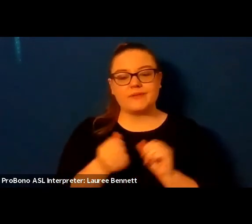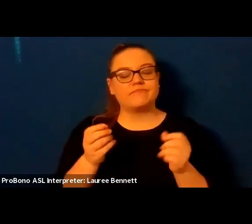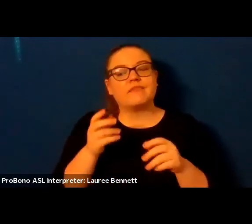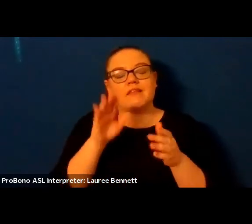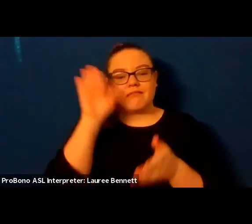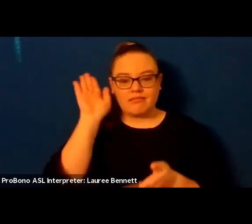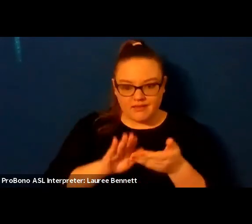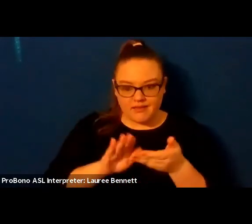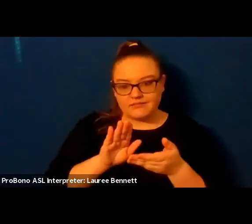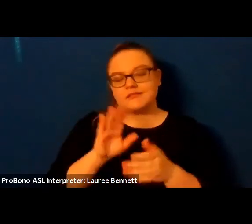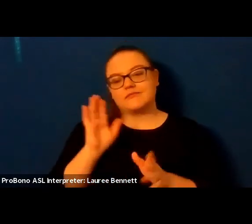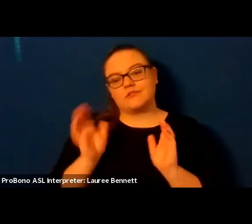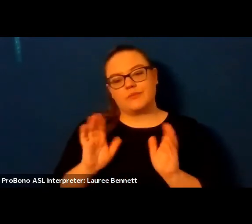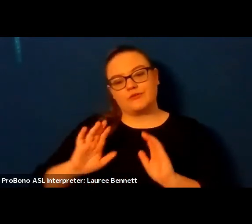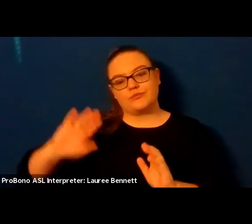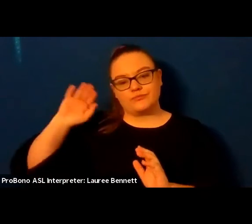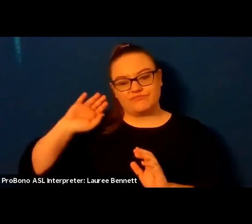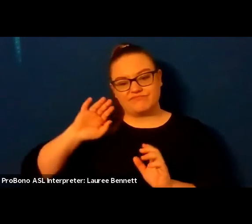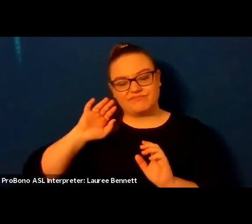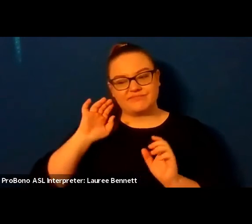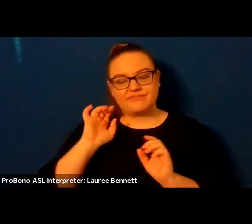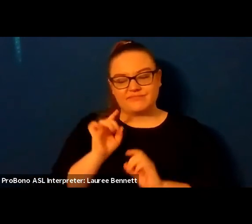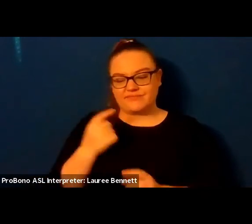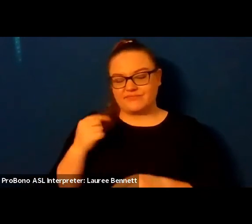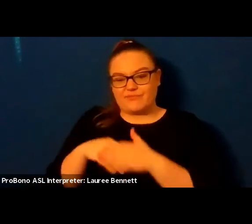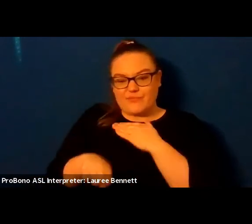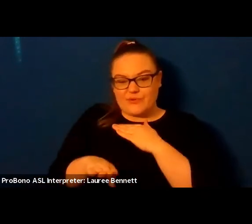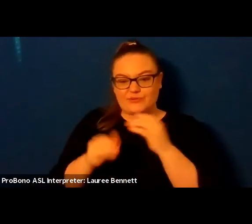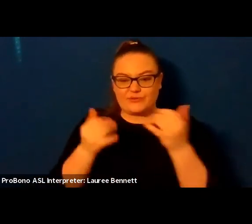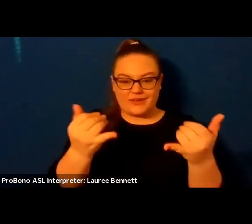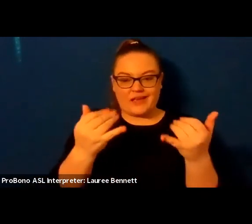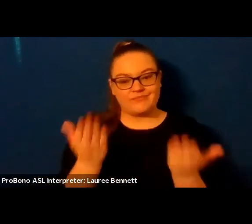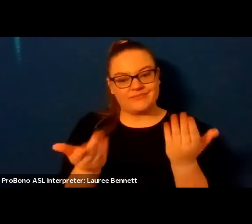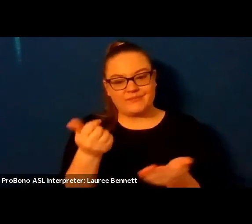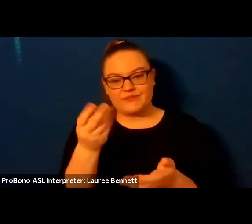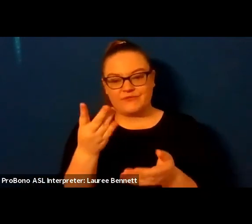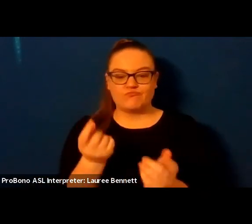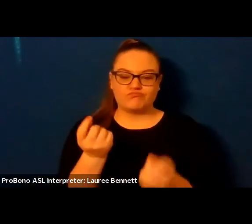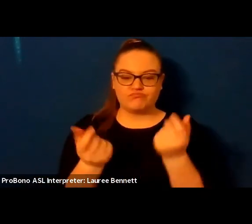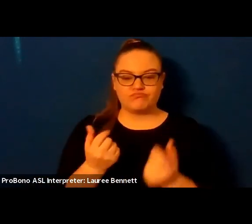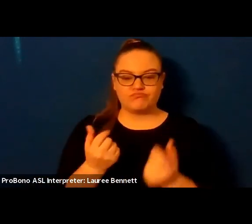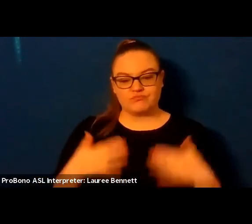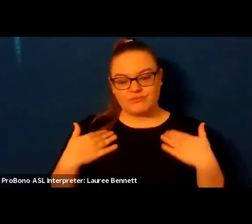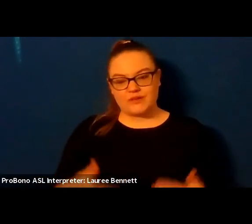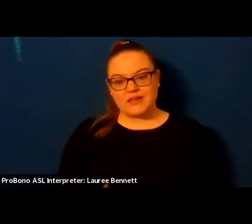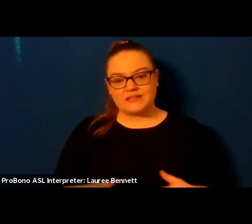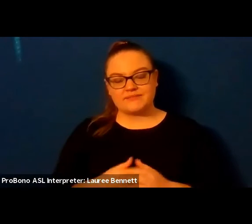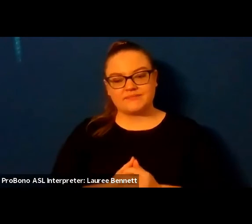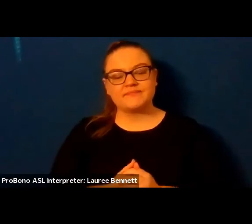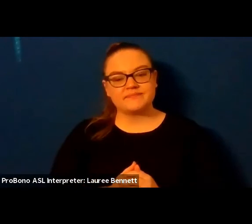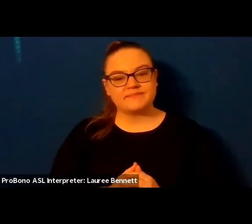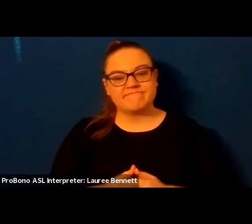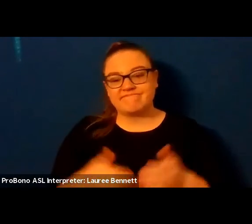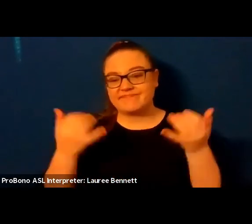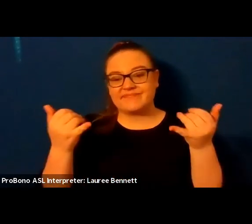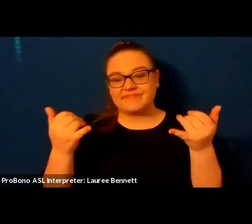i would promise you good years between now and then but who would i be fooling even now i'm